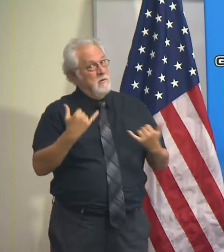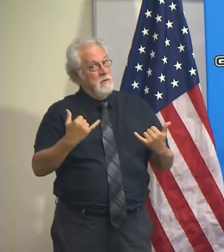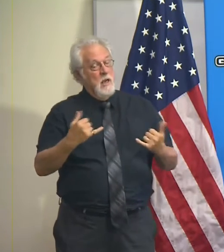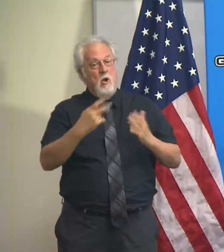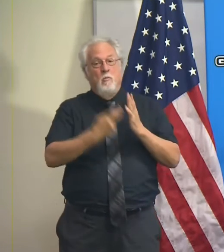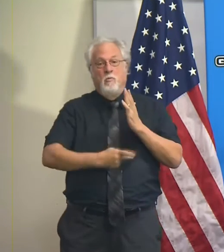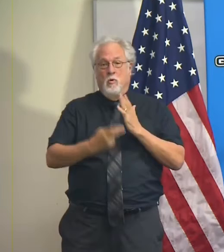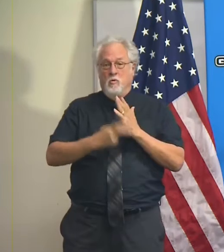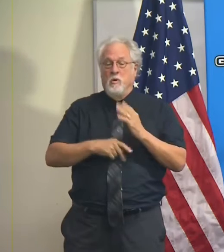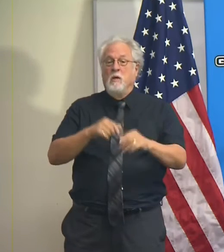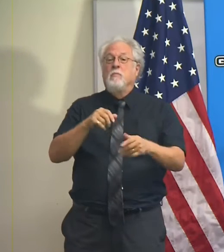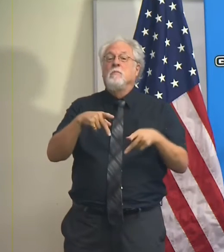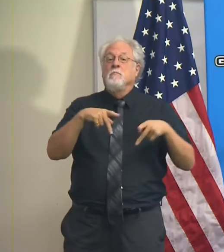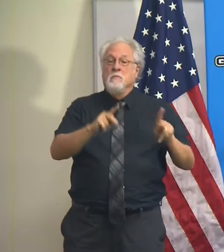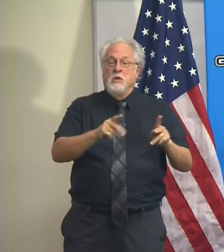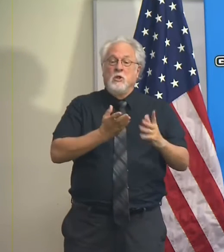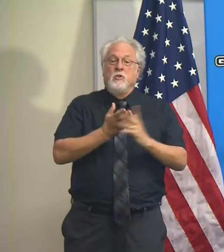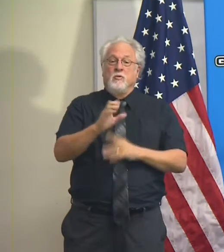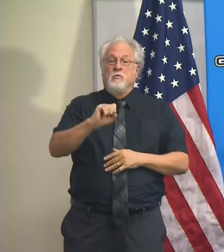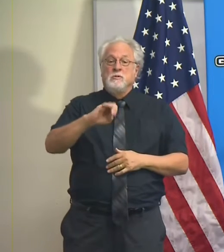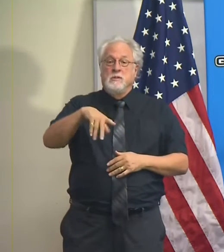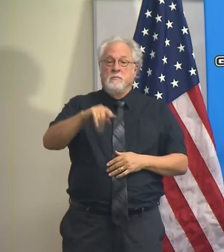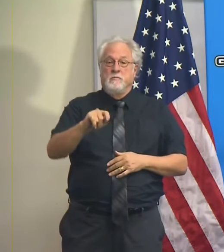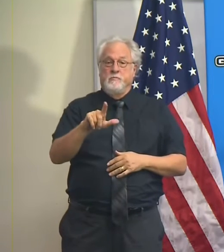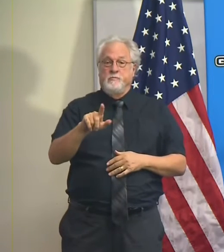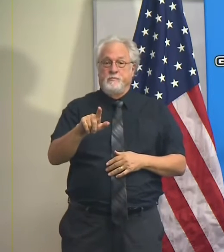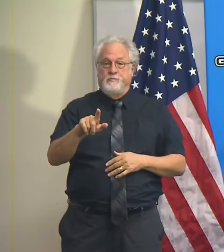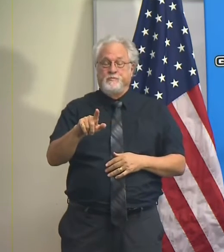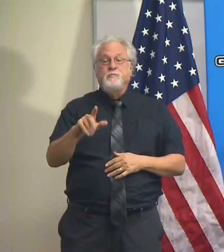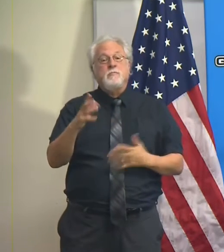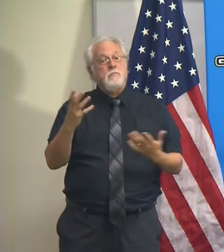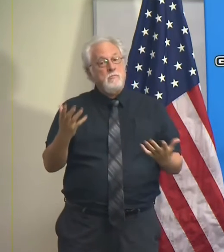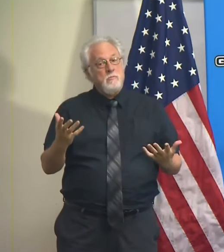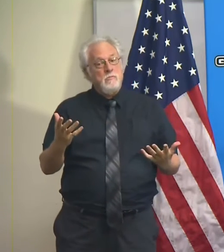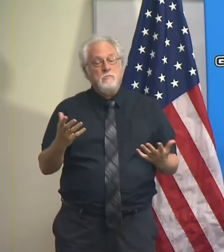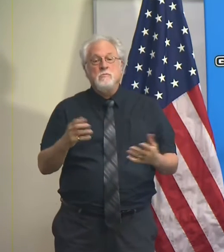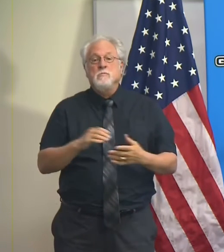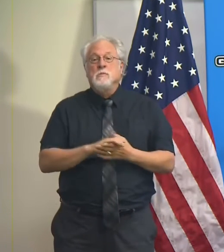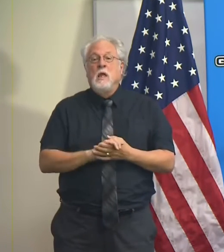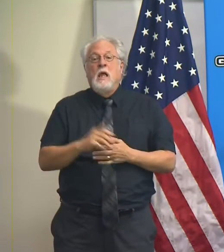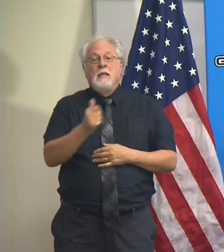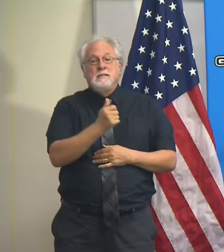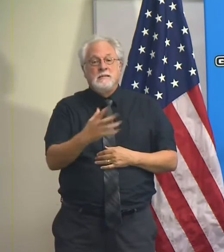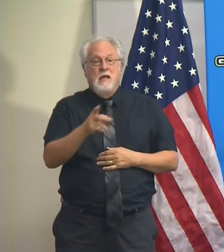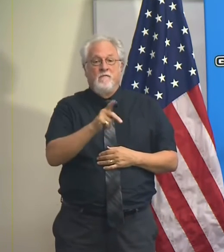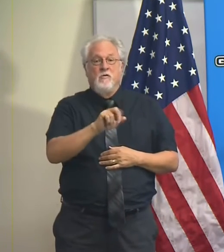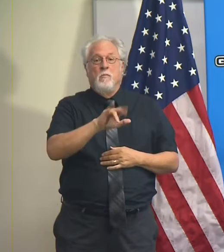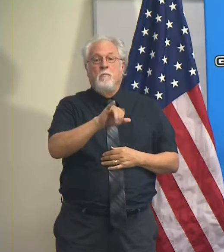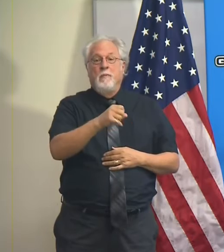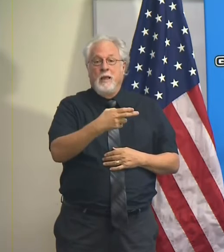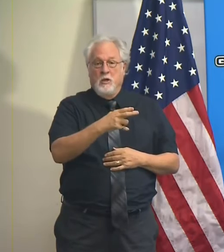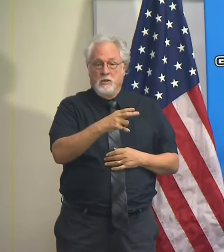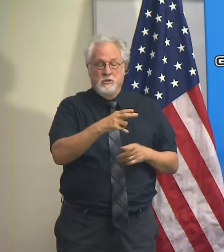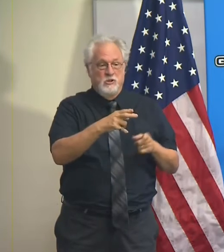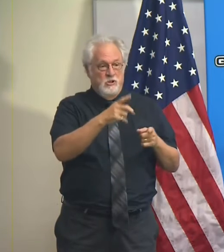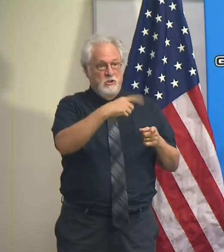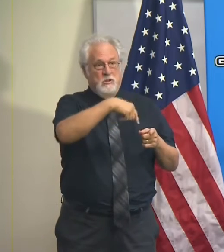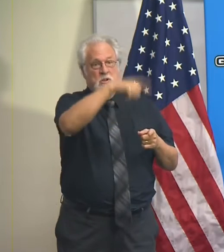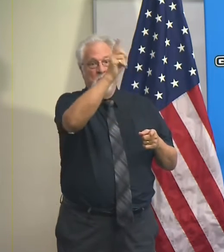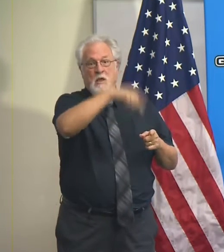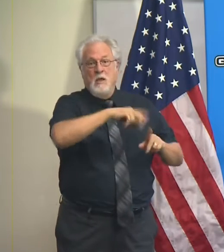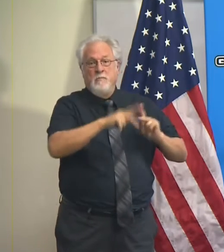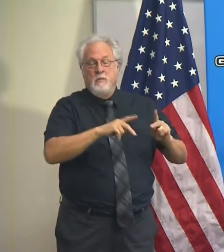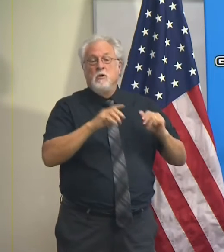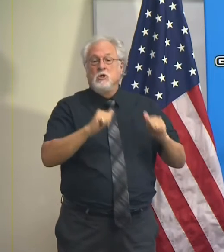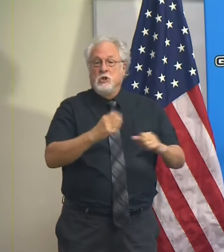now the program is authorized through September the 21st and so there are several parishes where residents